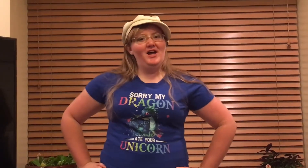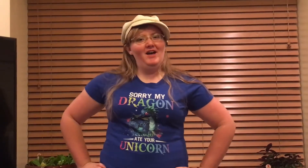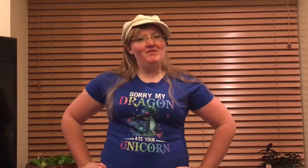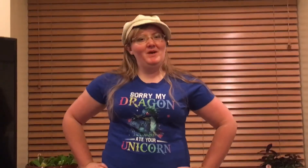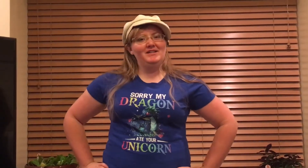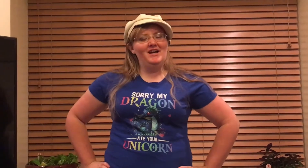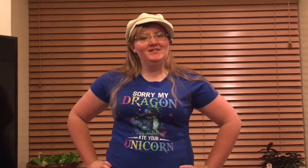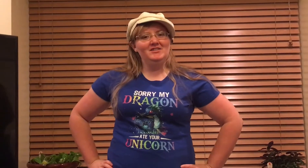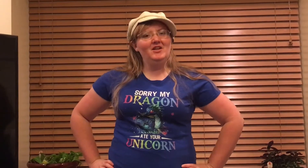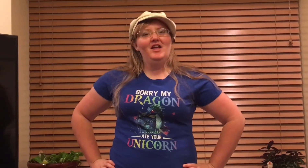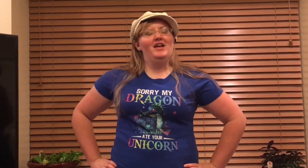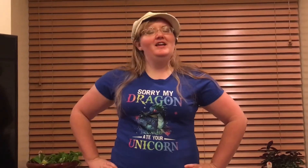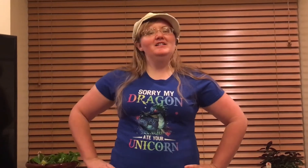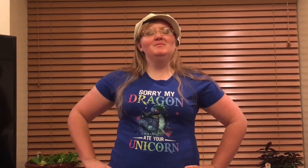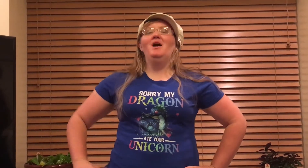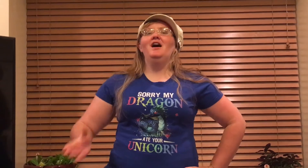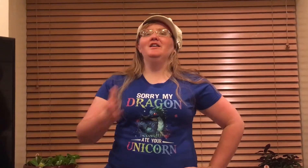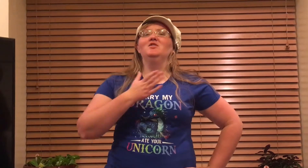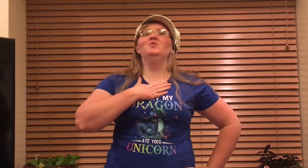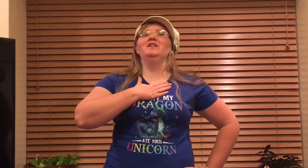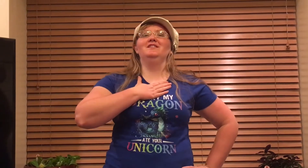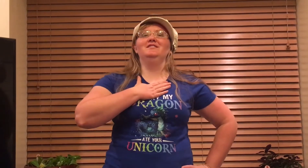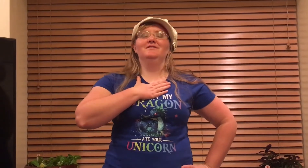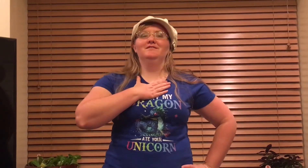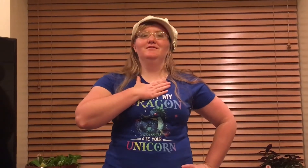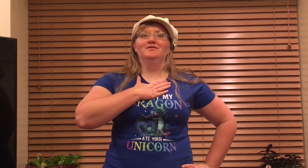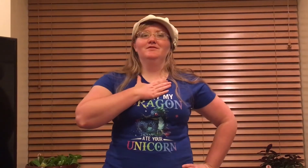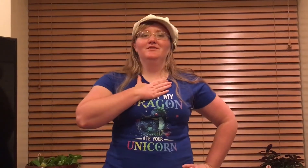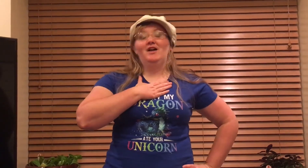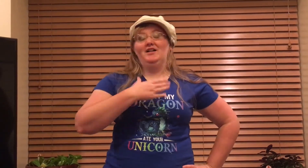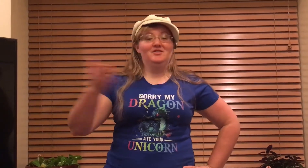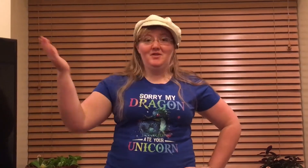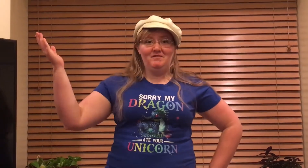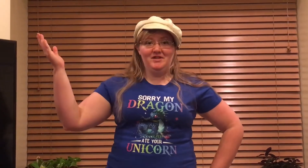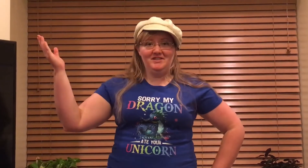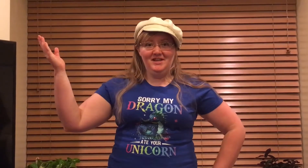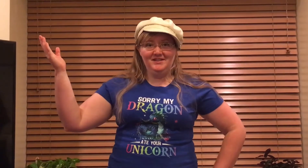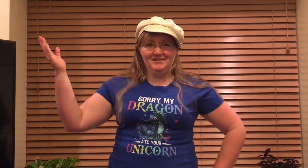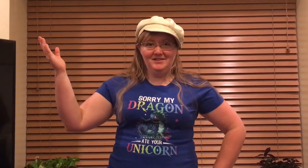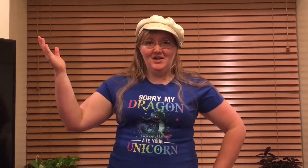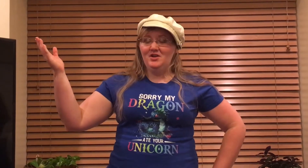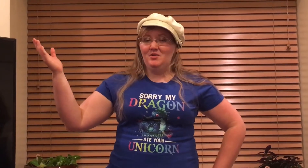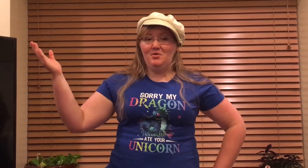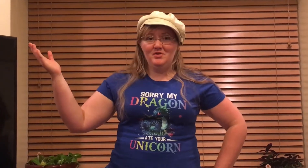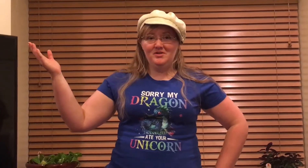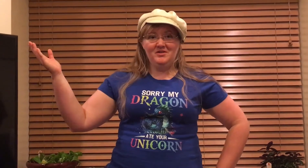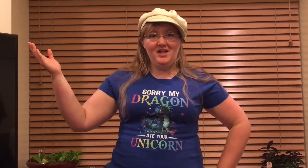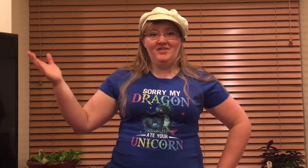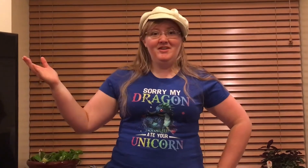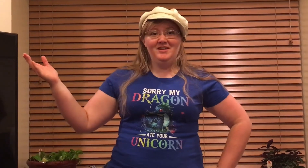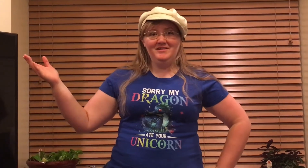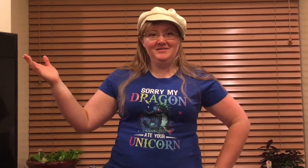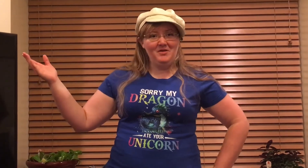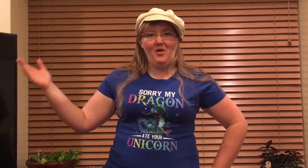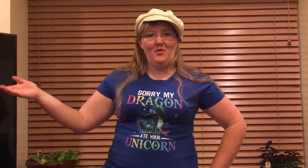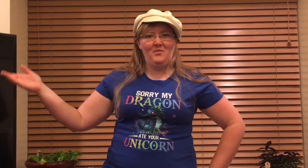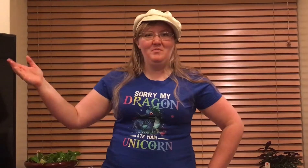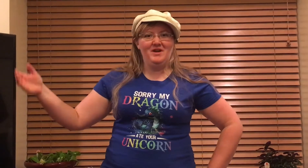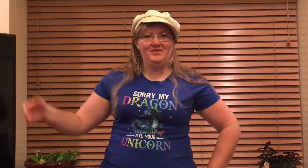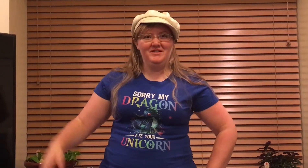have in my castle is my queen. And so that very day, the poor girl and the king were married.